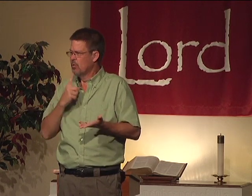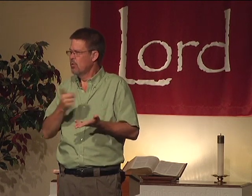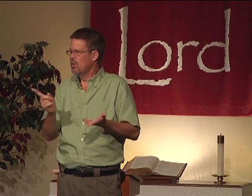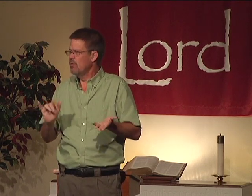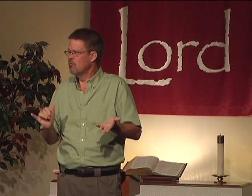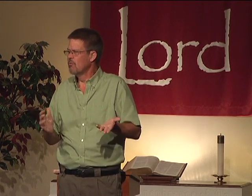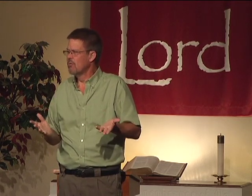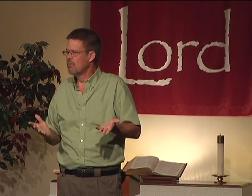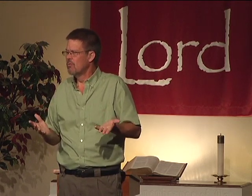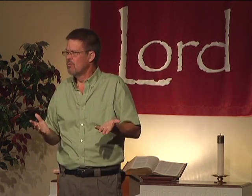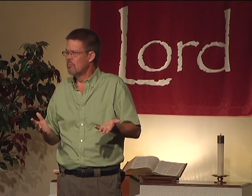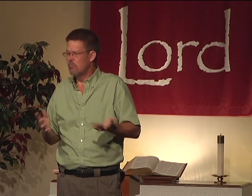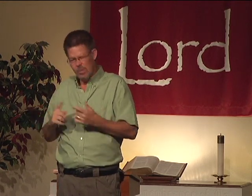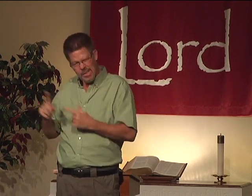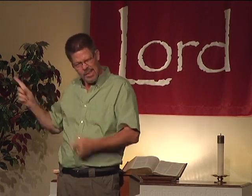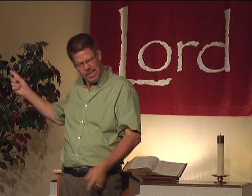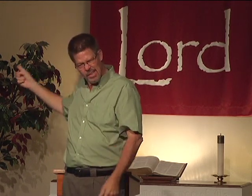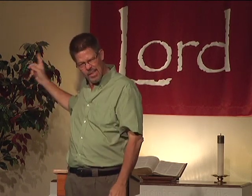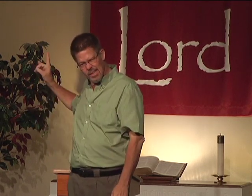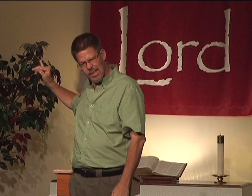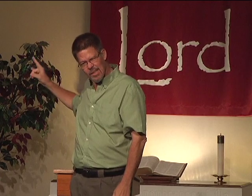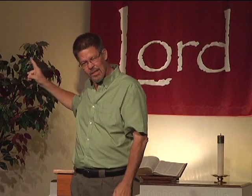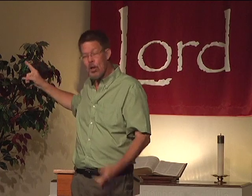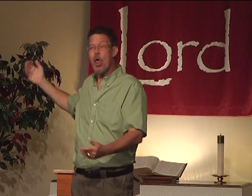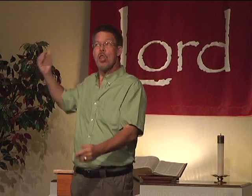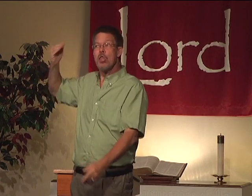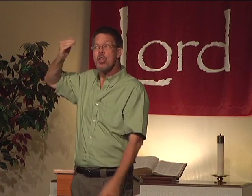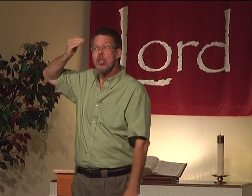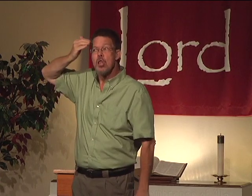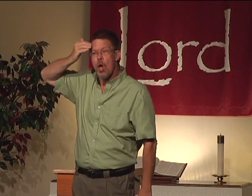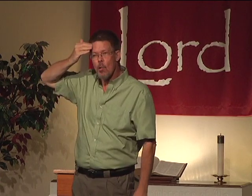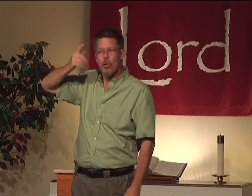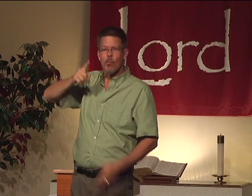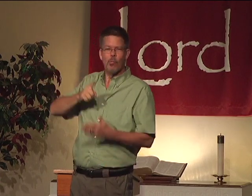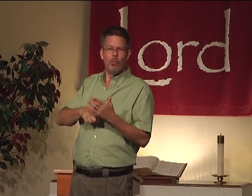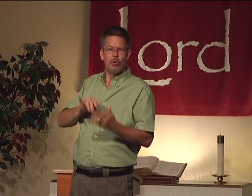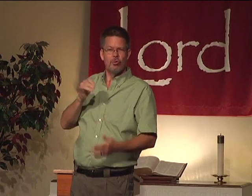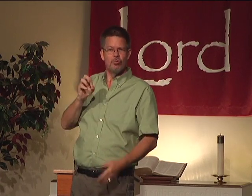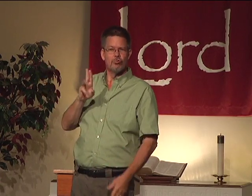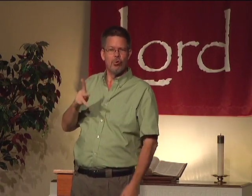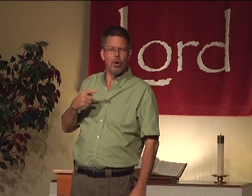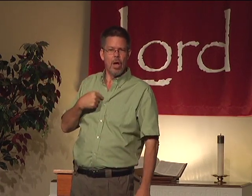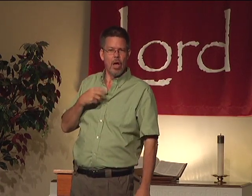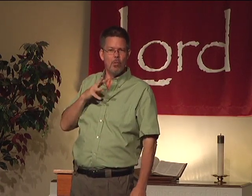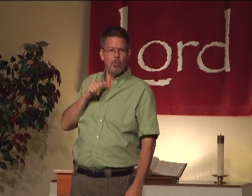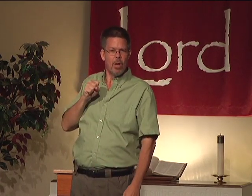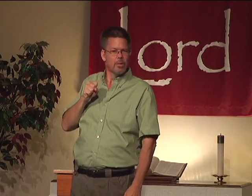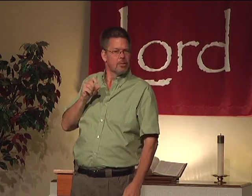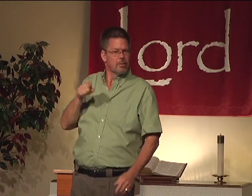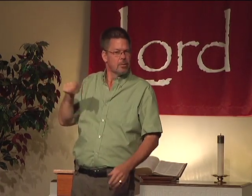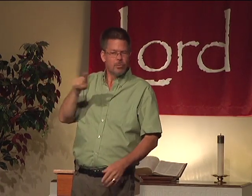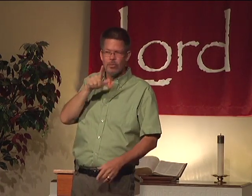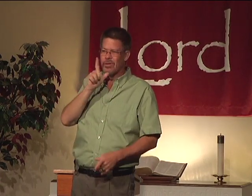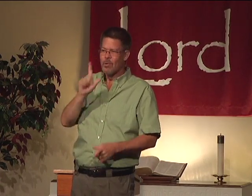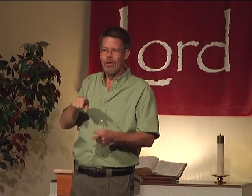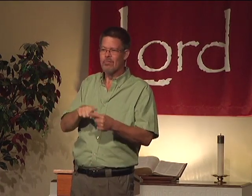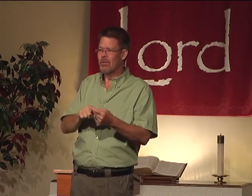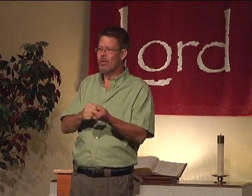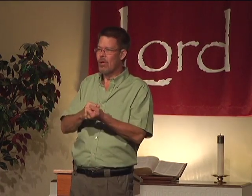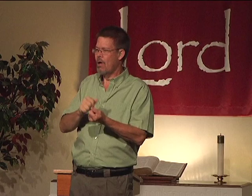I probably wouldn't do it for you either, guy on the cross, but he did, knowing what a jerk I was,